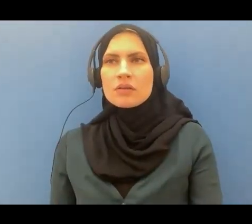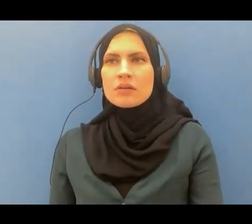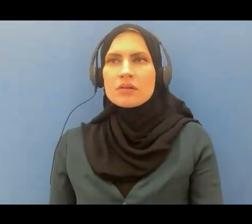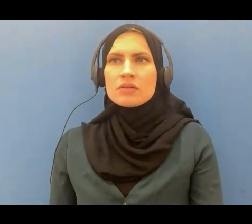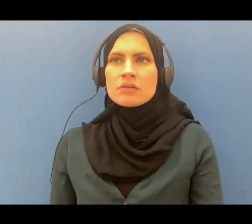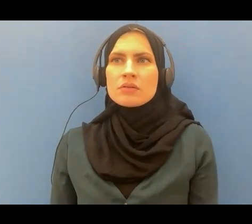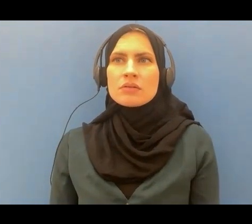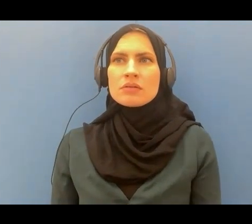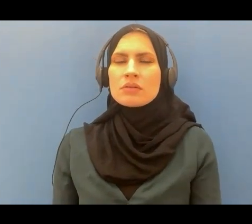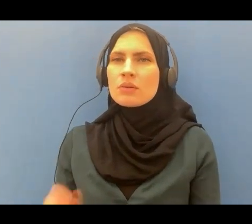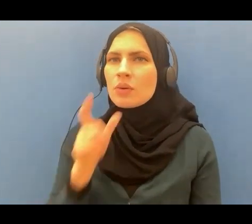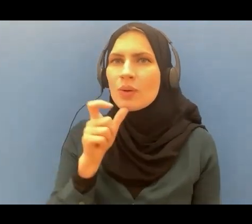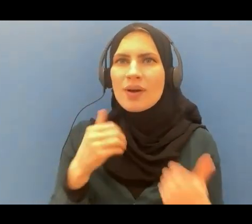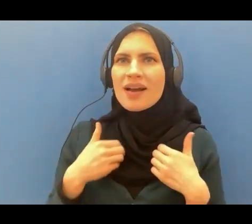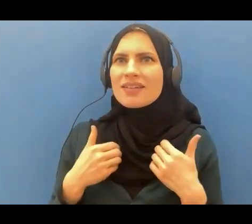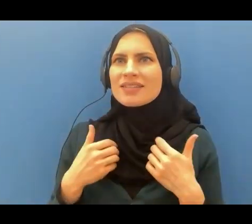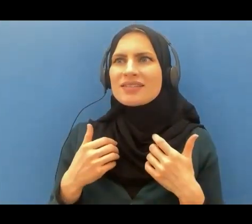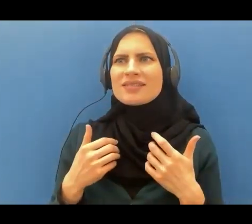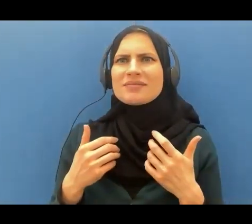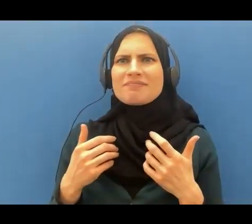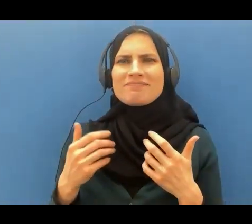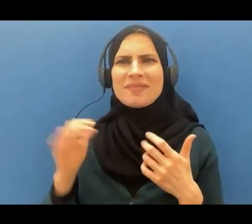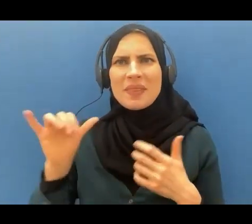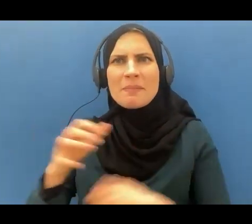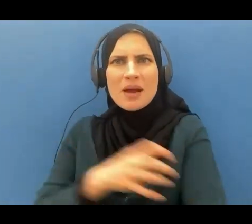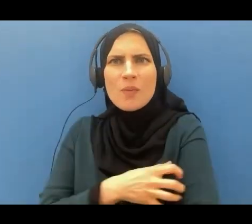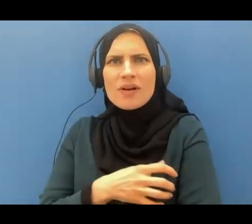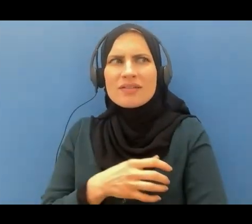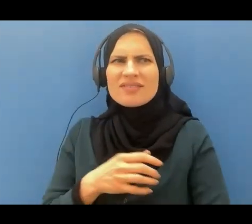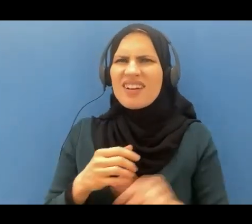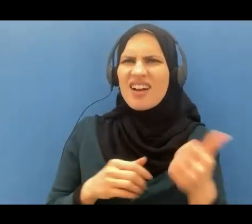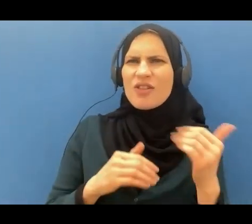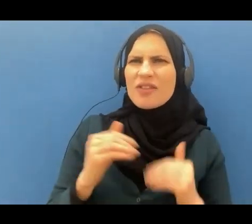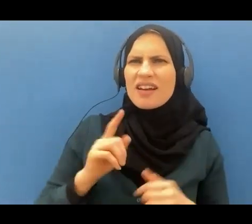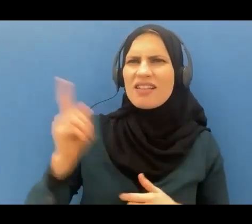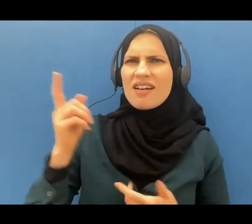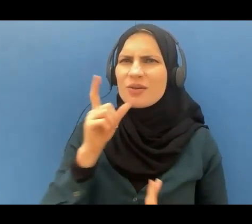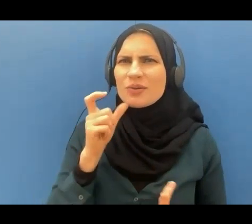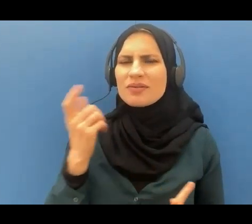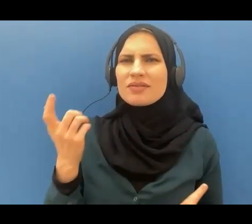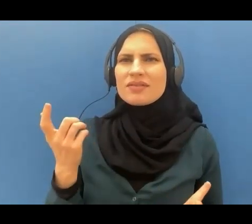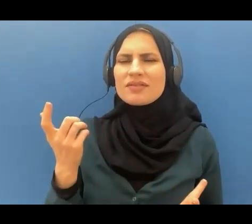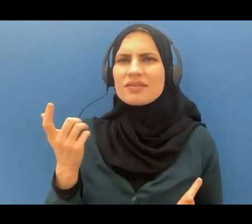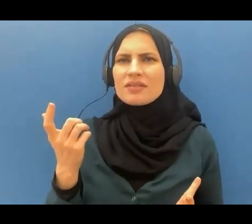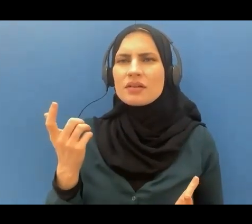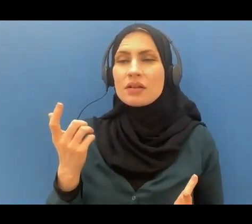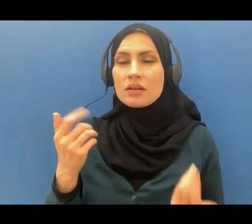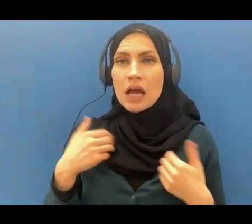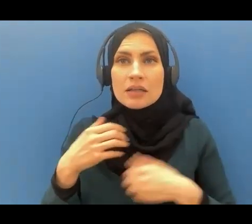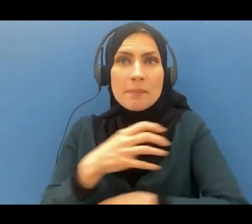powers other than Allah subhanahu wa ta'ala who has the power to turn the day into night and the